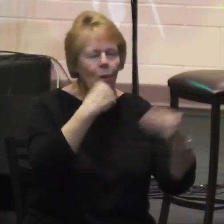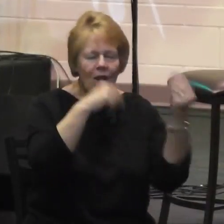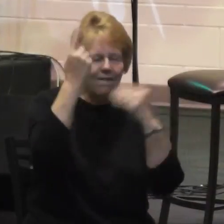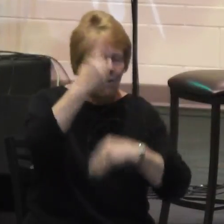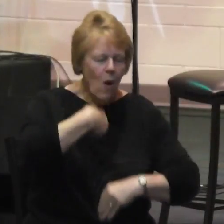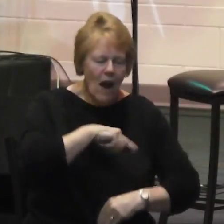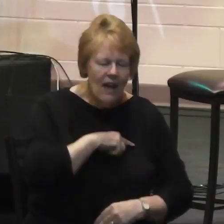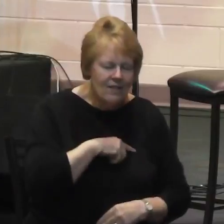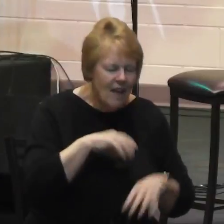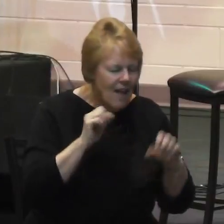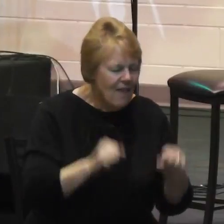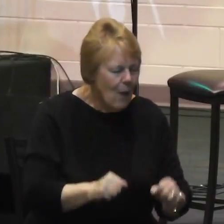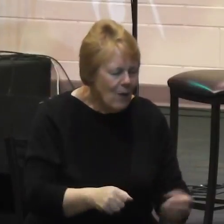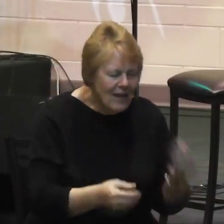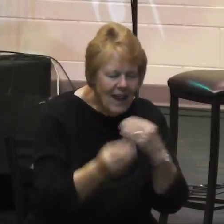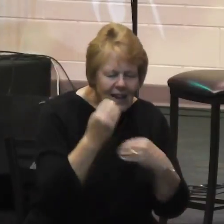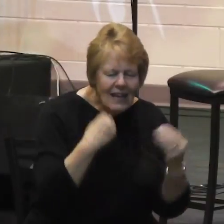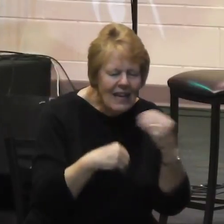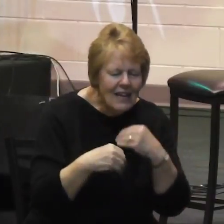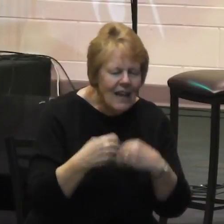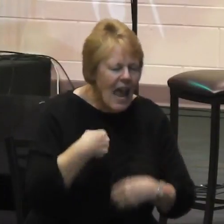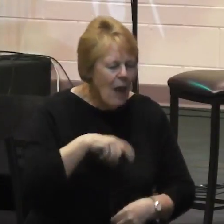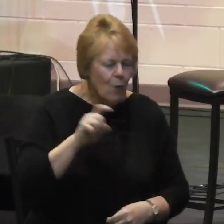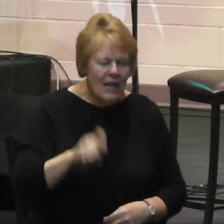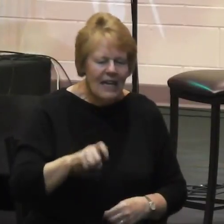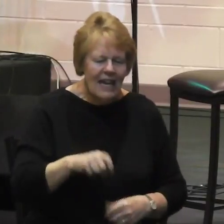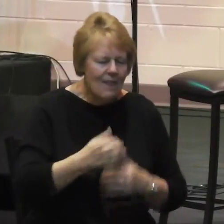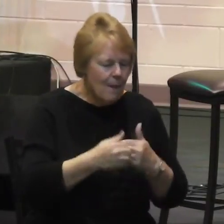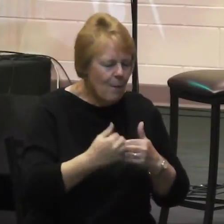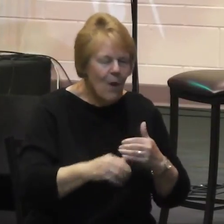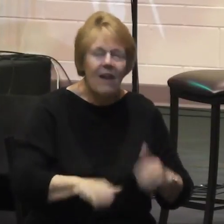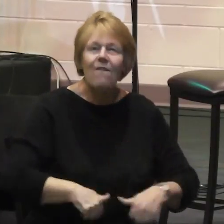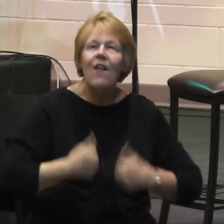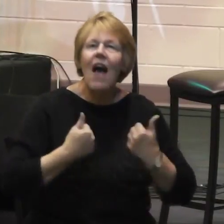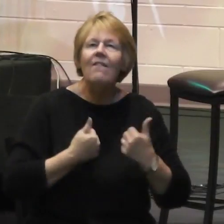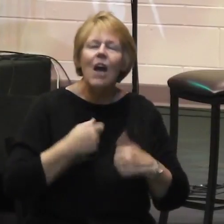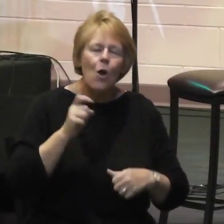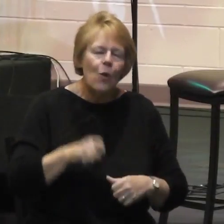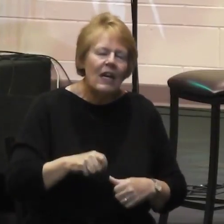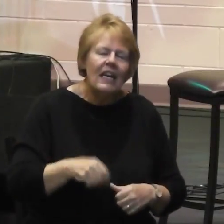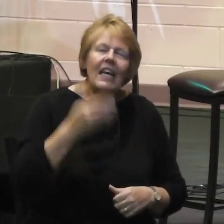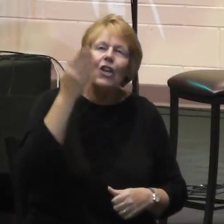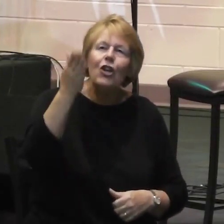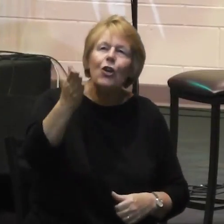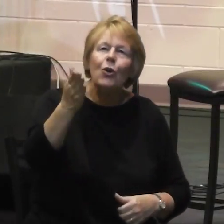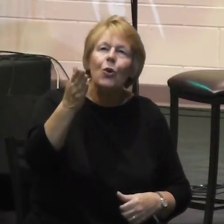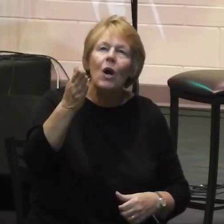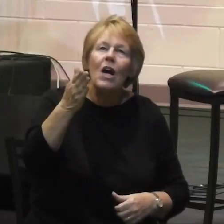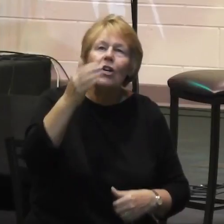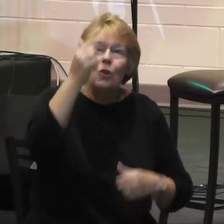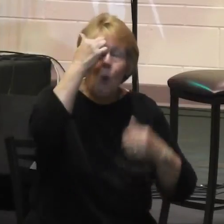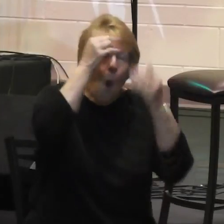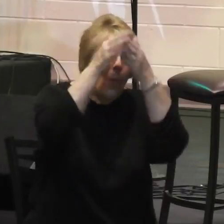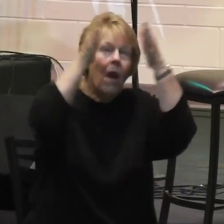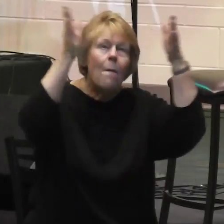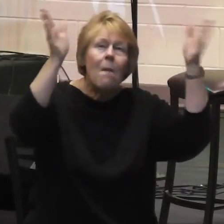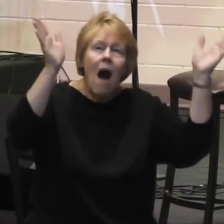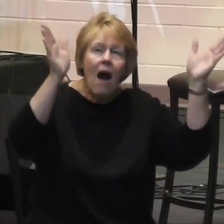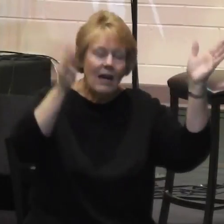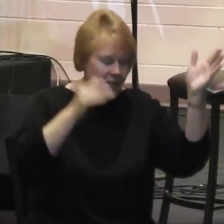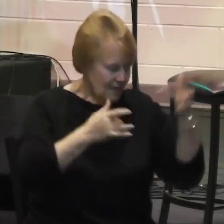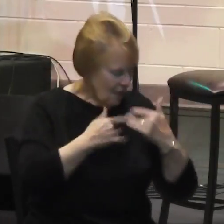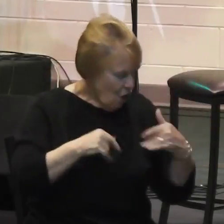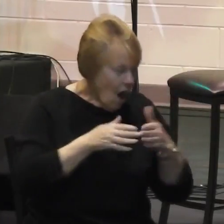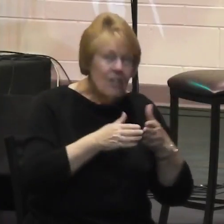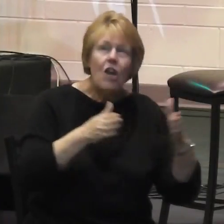we need is the bread of life. We need you to illuminate our minds and to open up our hearts to receive that which